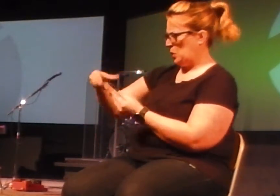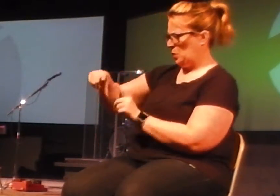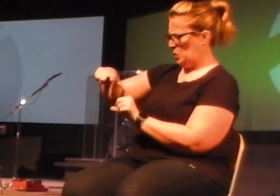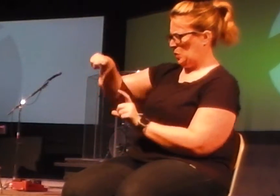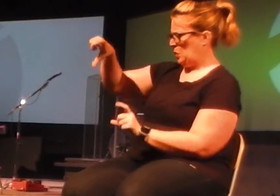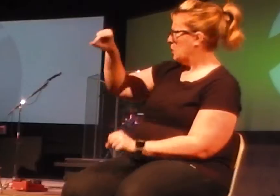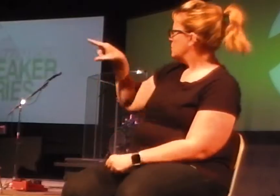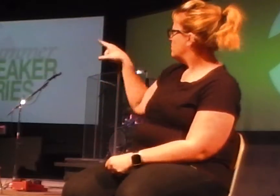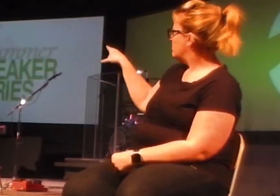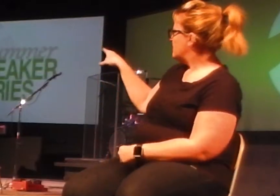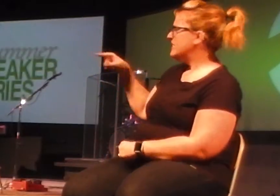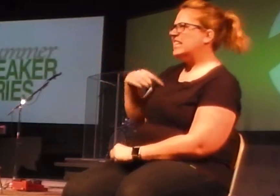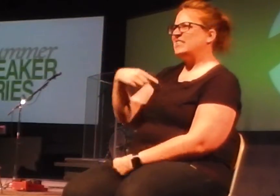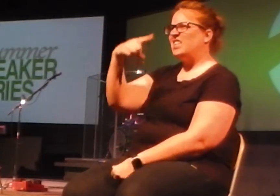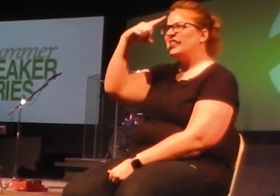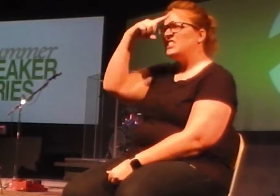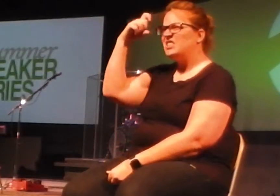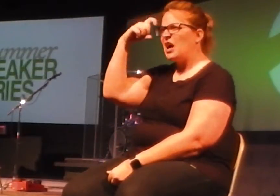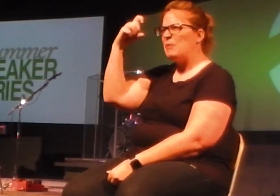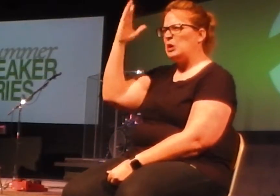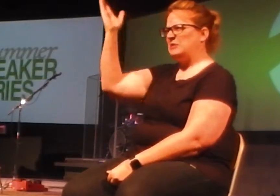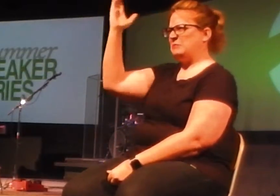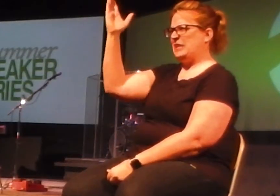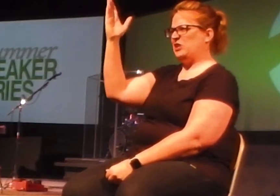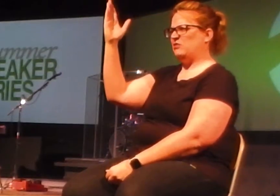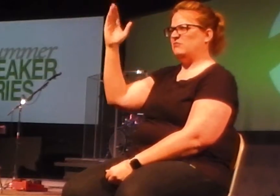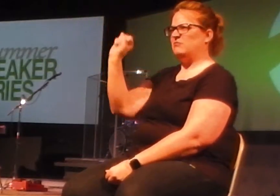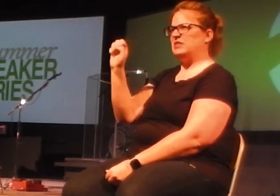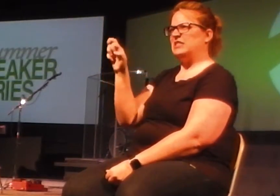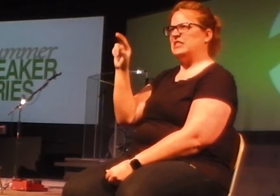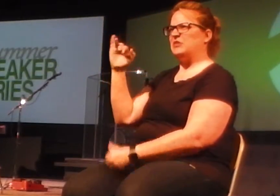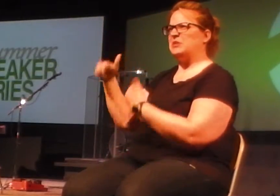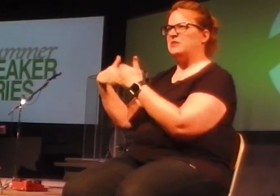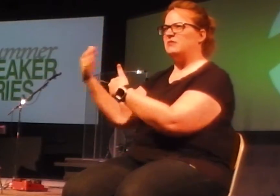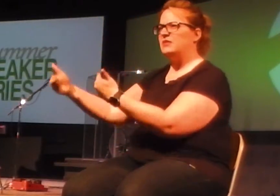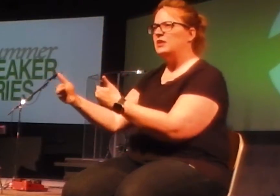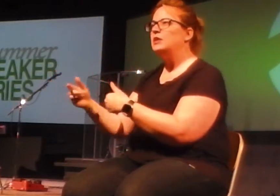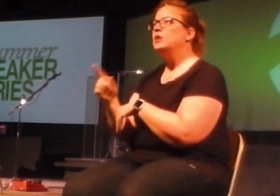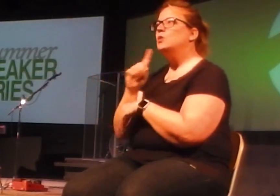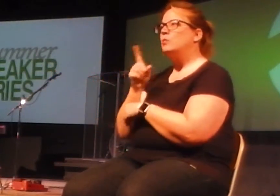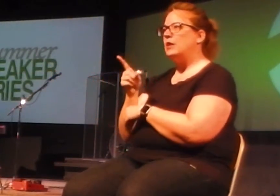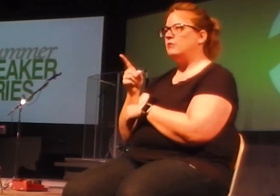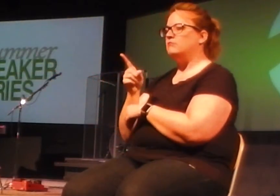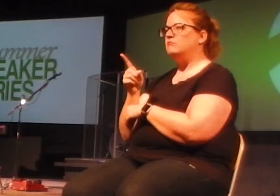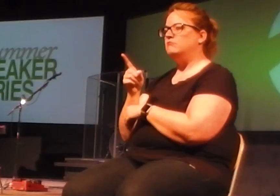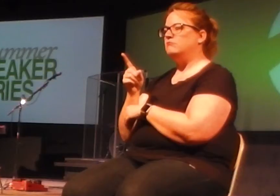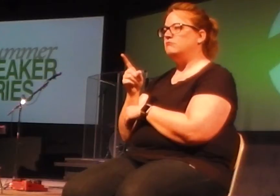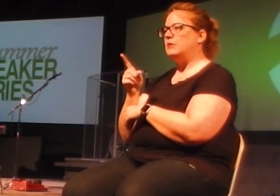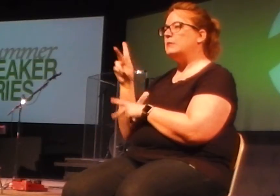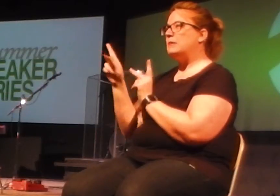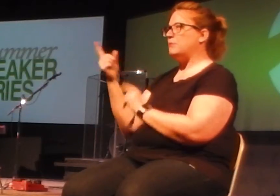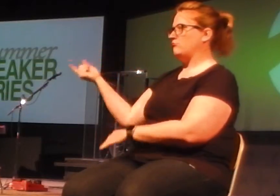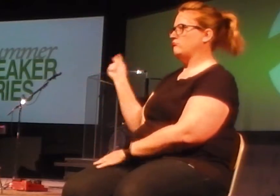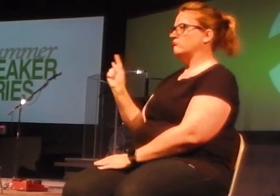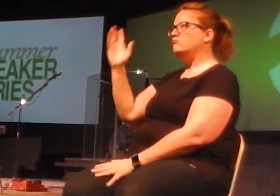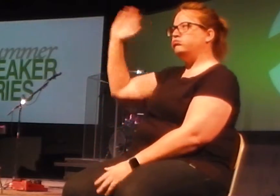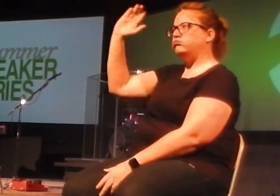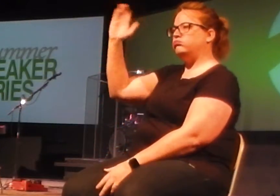Summer Speaker Series on it. And it literally is the speakers, the people who are going to be speaking throughout the summer. And